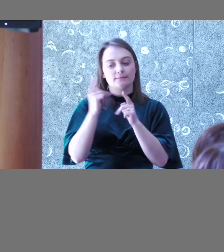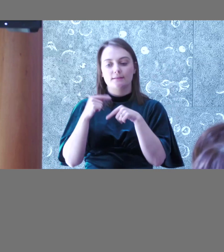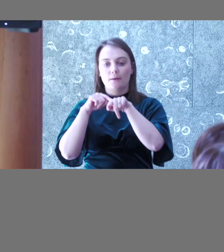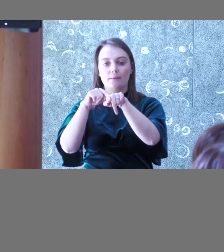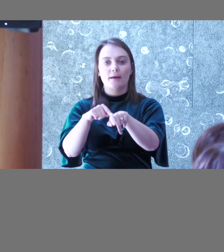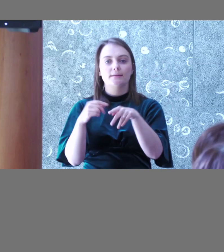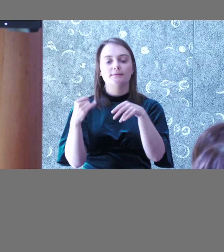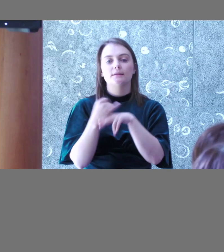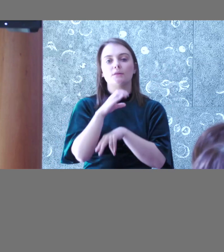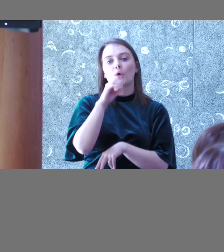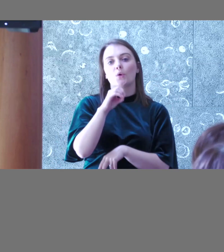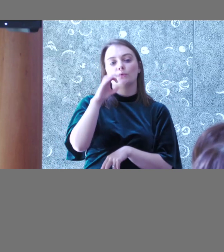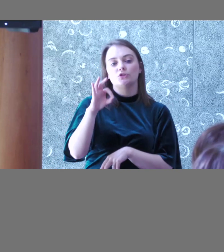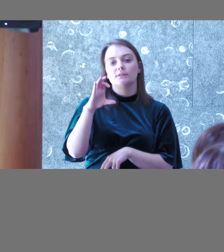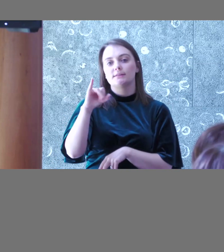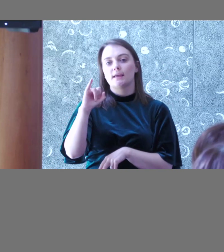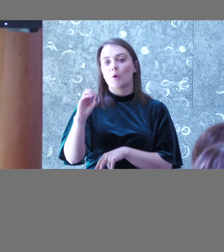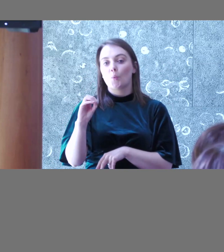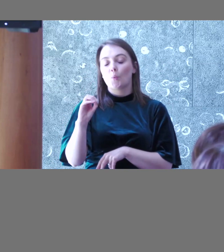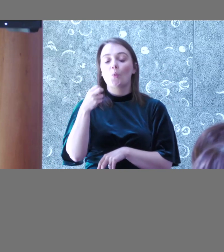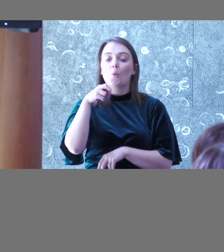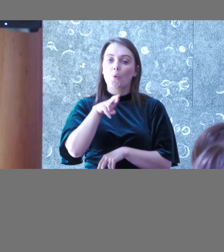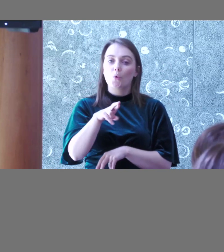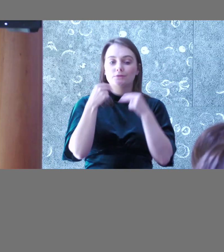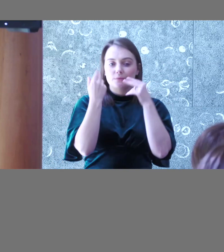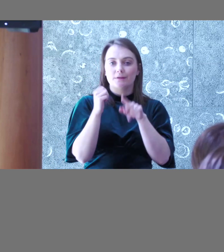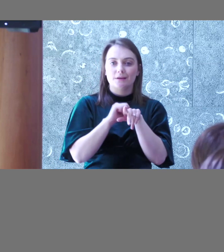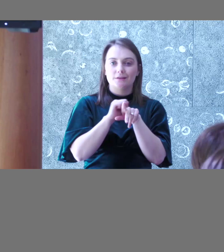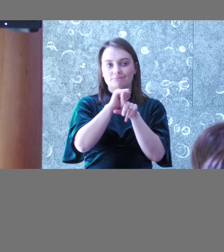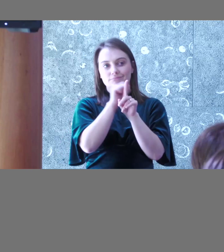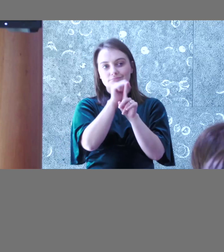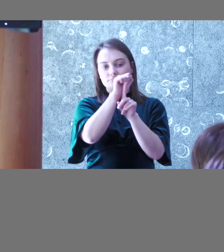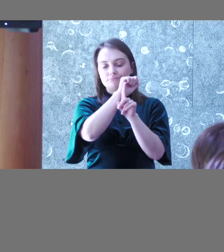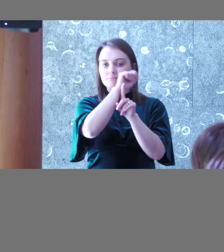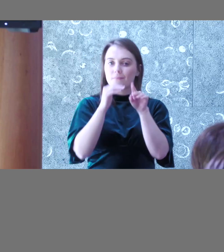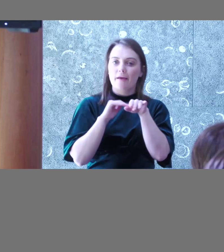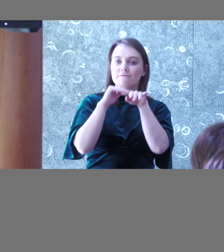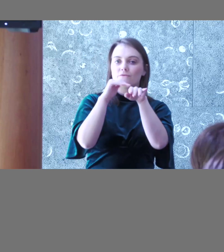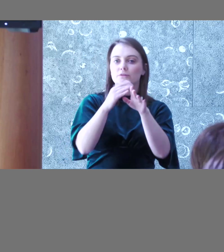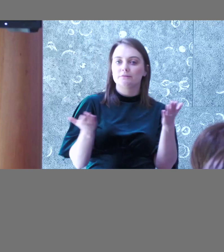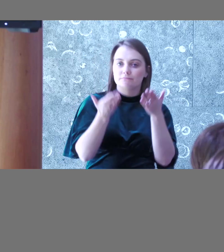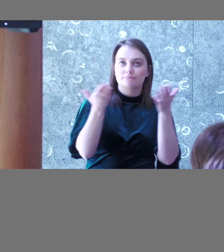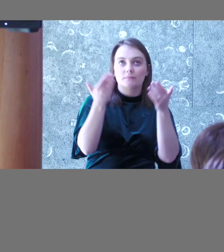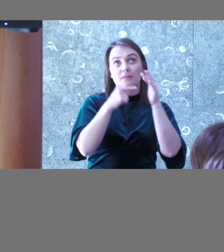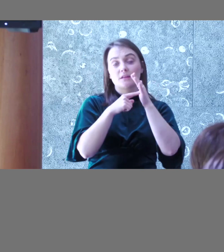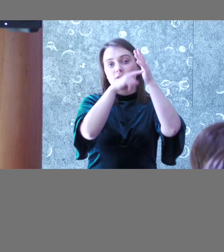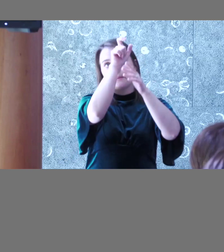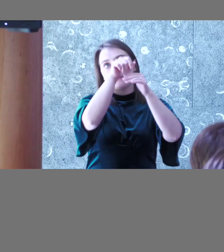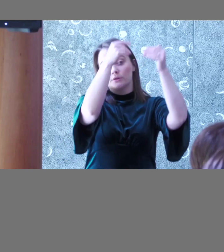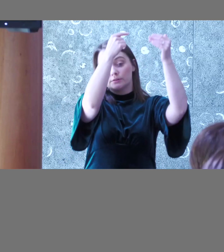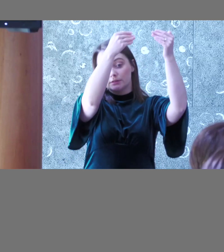CIO, or was there a little bit of effort needed to convince the top person